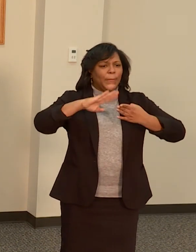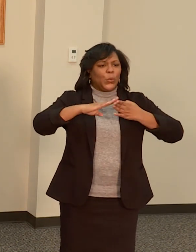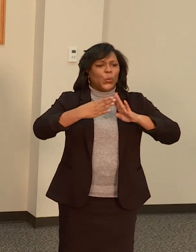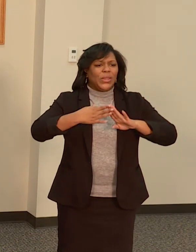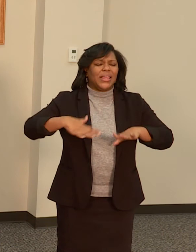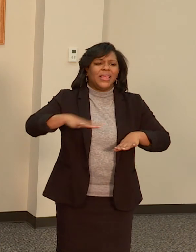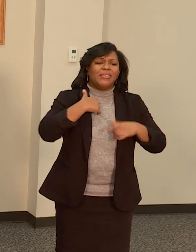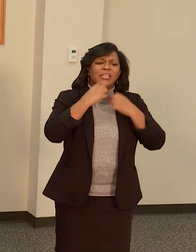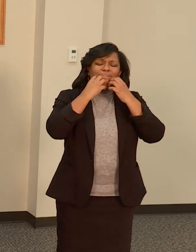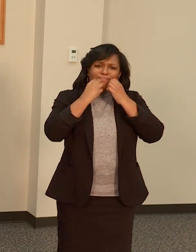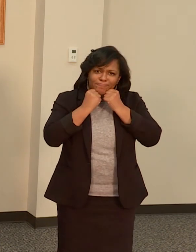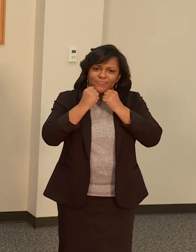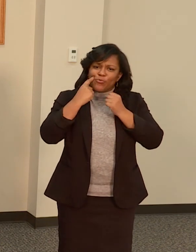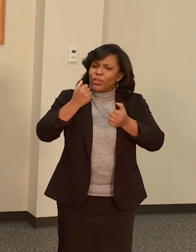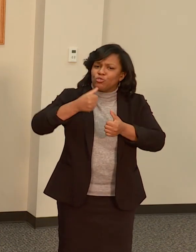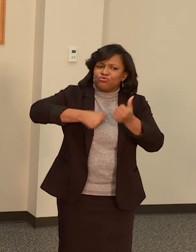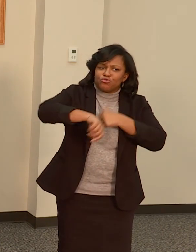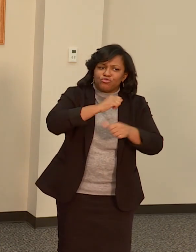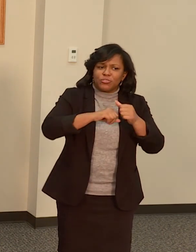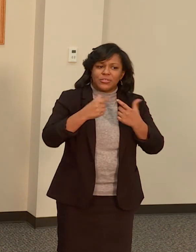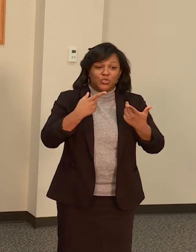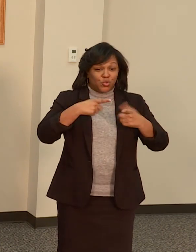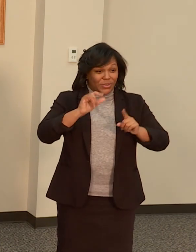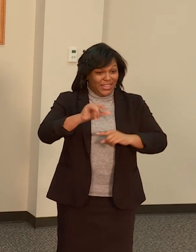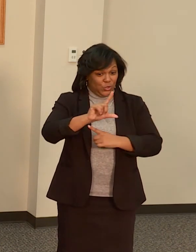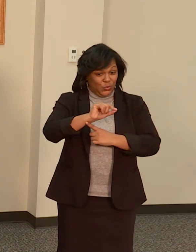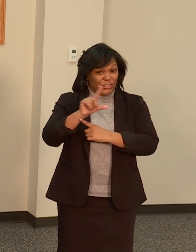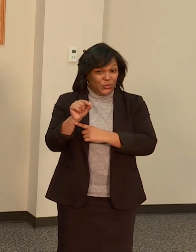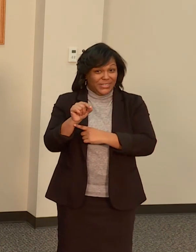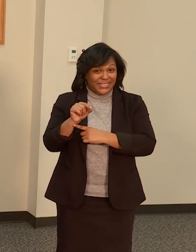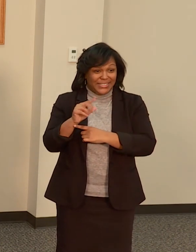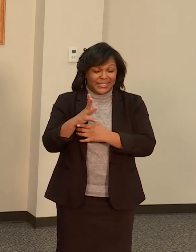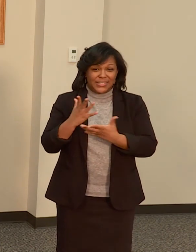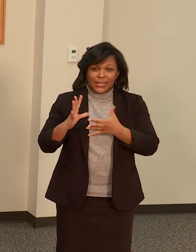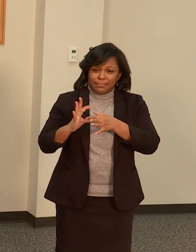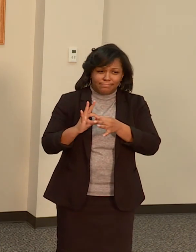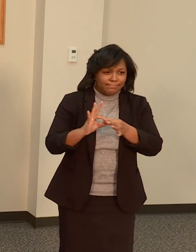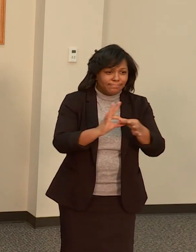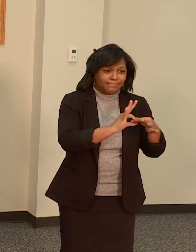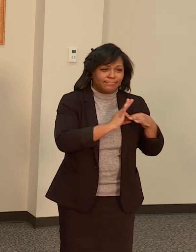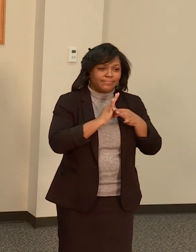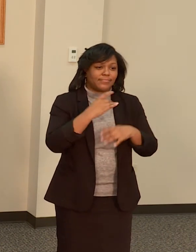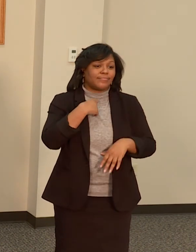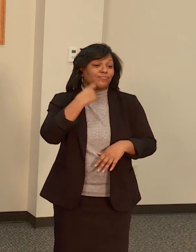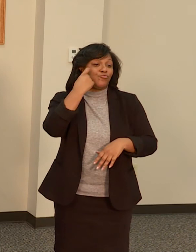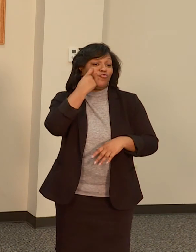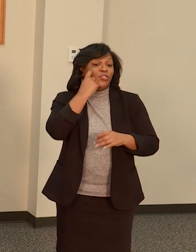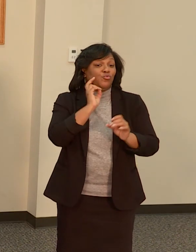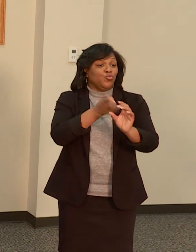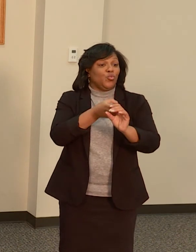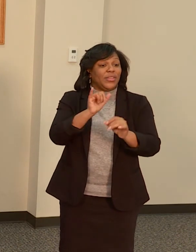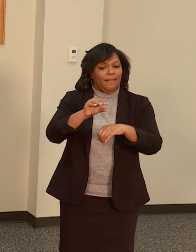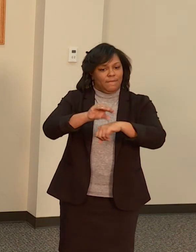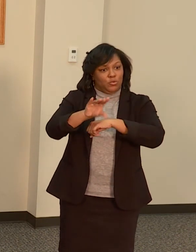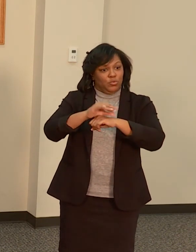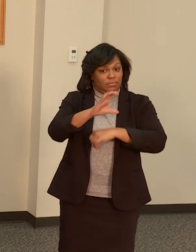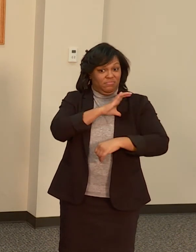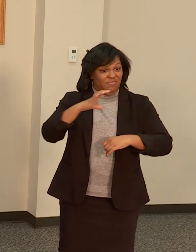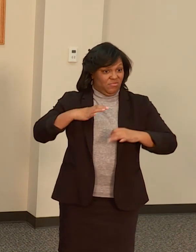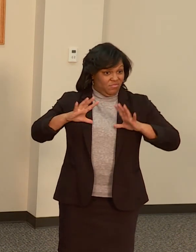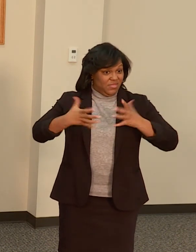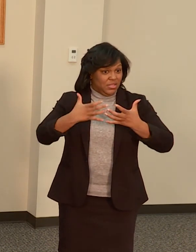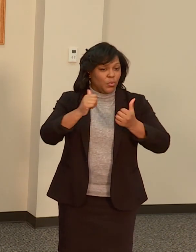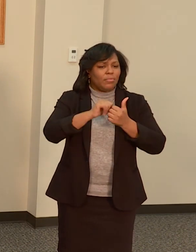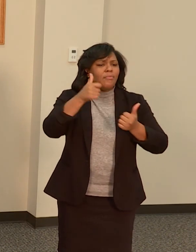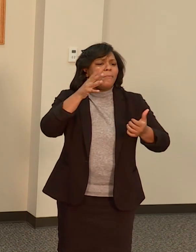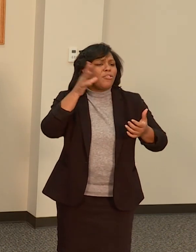advisory council and it's just filled with amazing people with their hearts full of experience, ready to share their stories and resources and